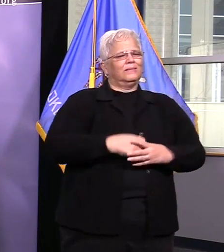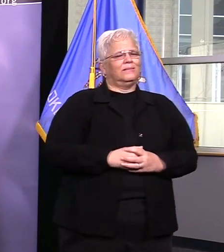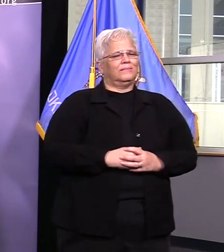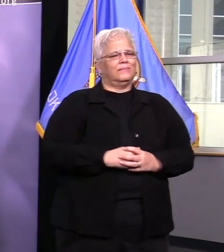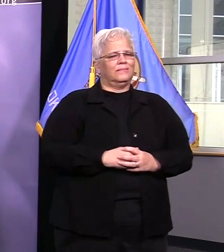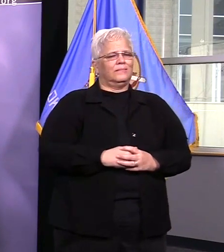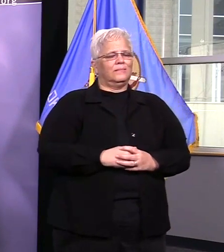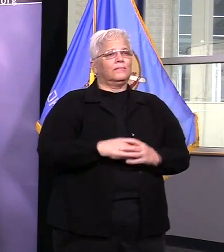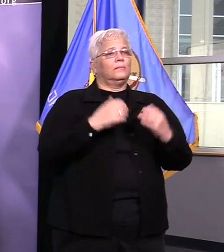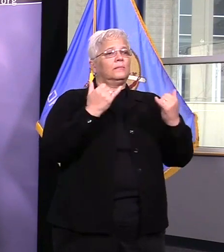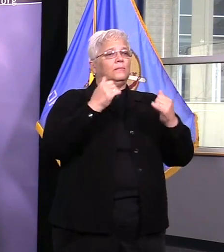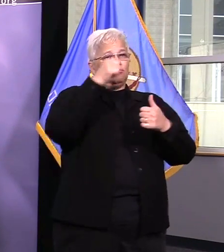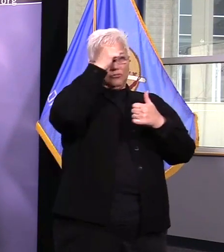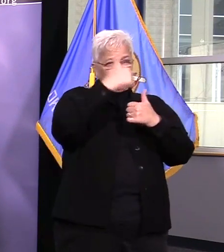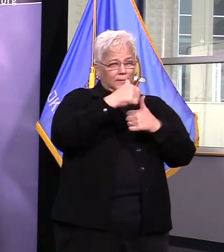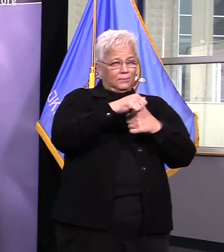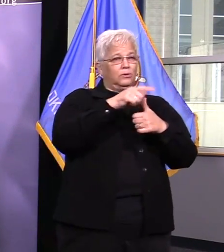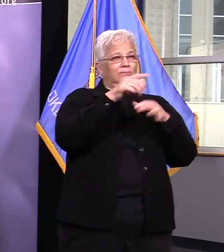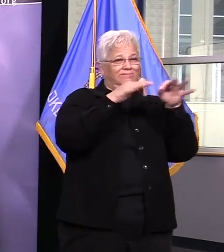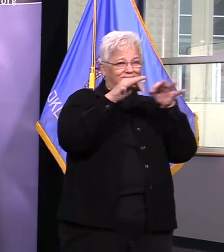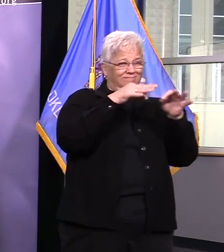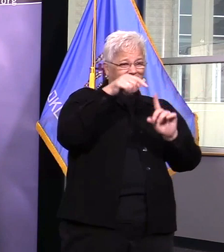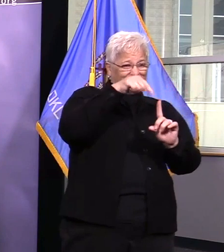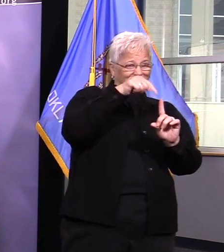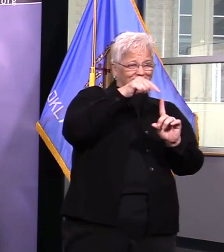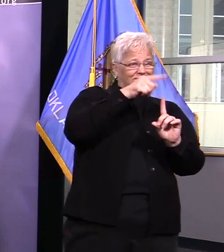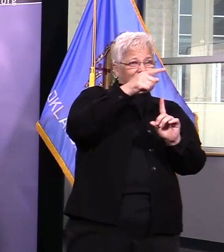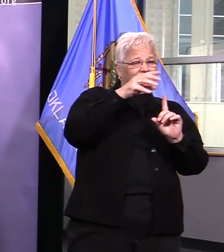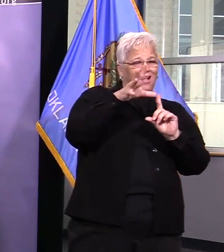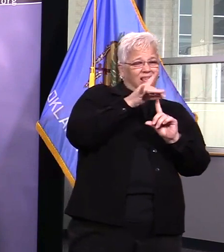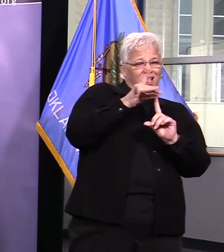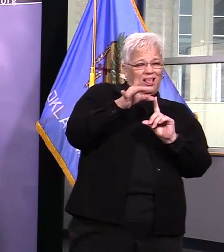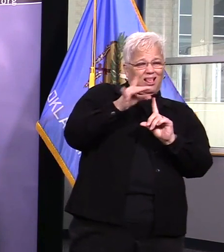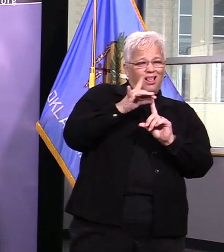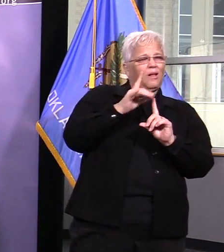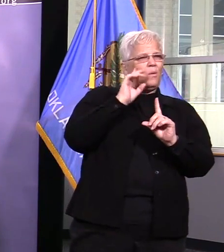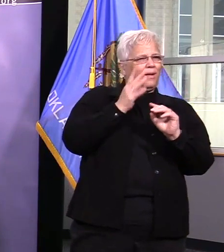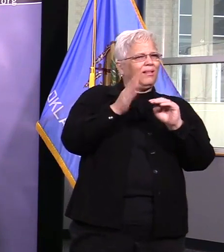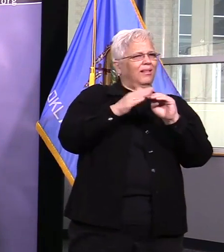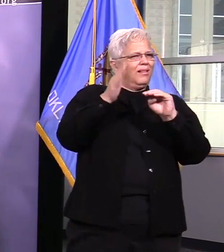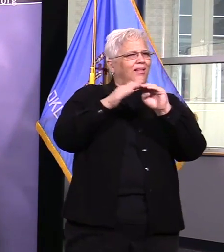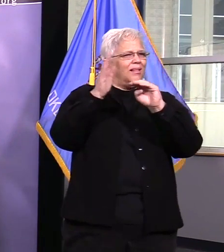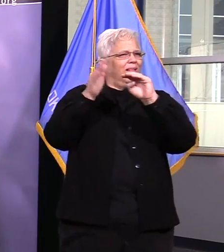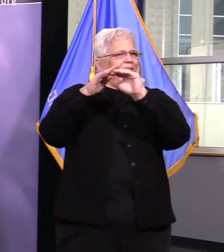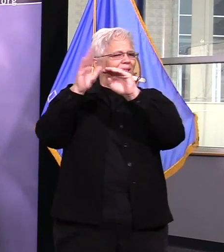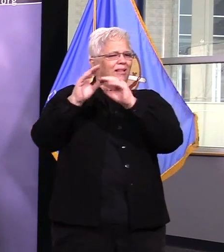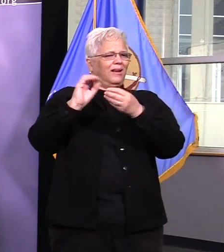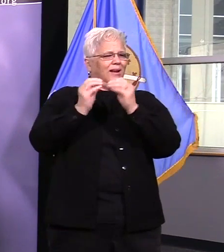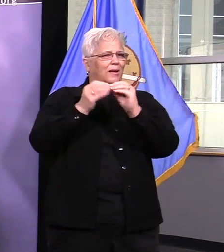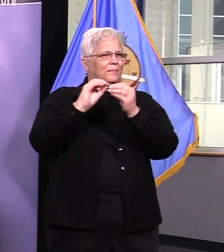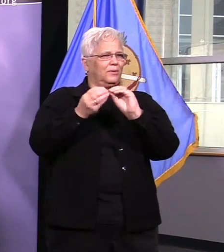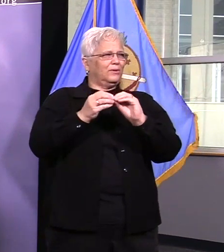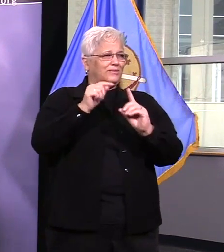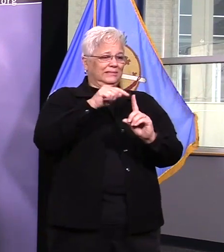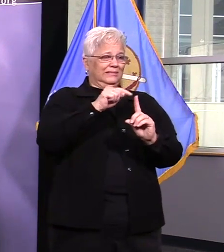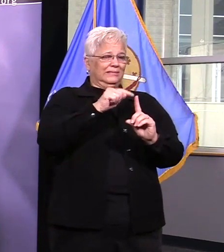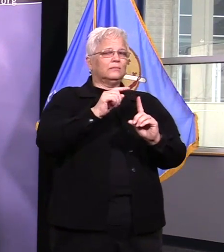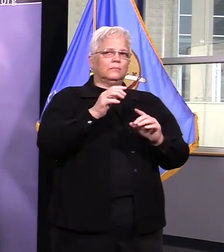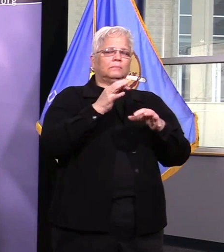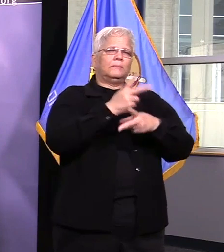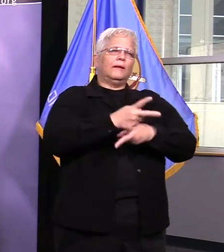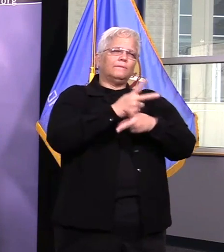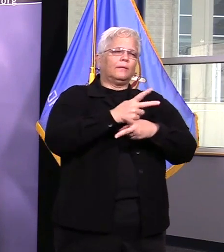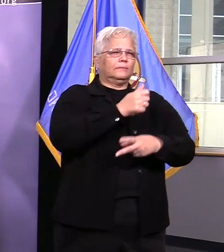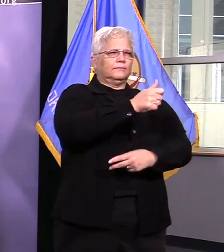you a little example what that truly means, one way to really understand what exponential growth is, if you start with one penny and you double your money